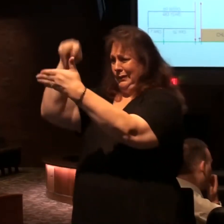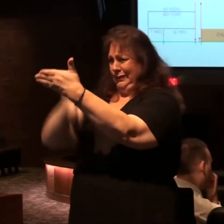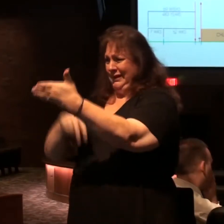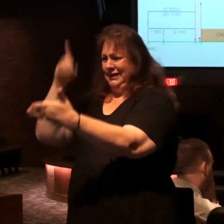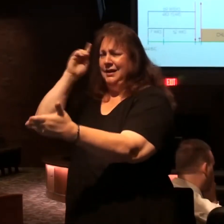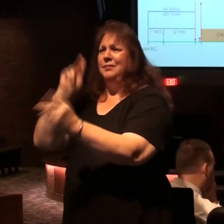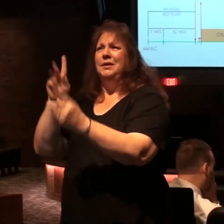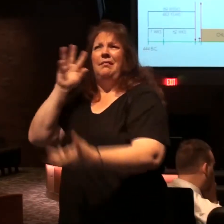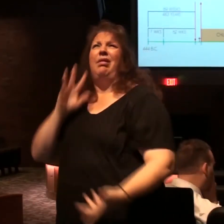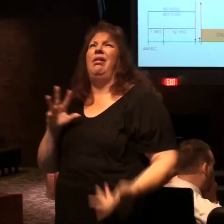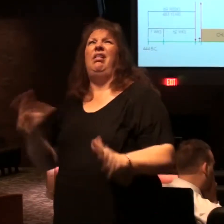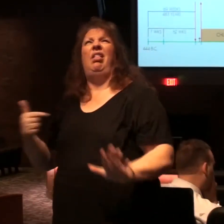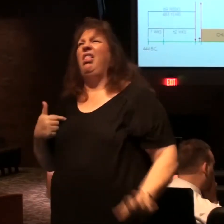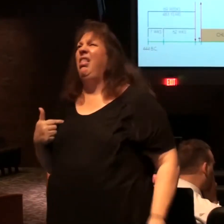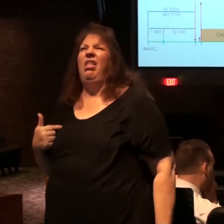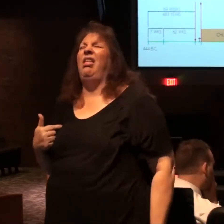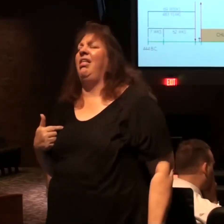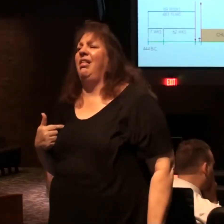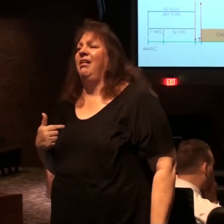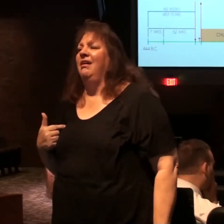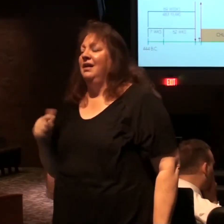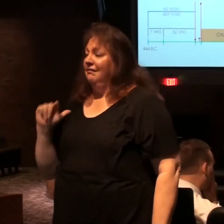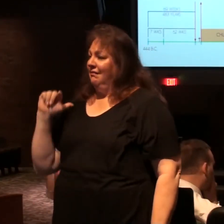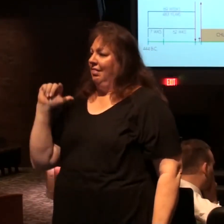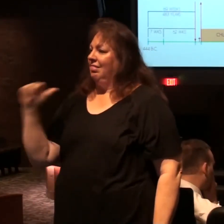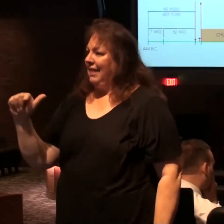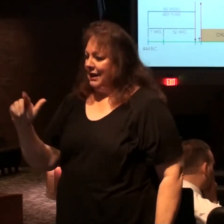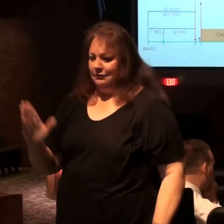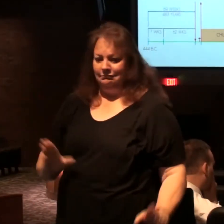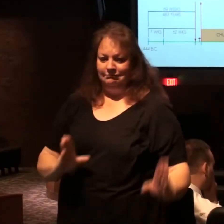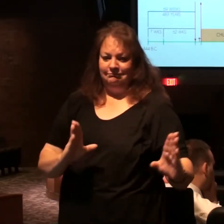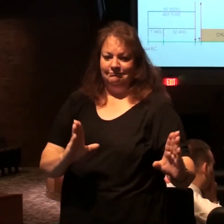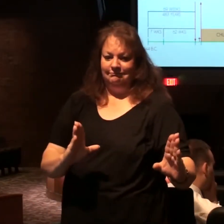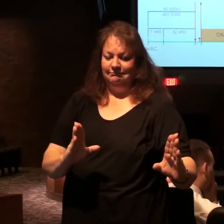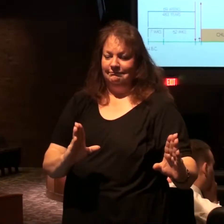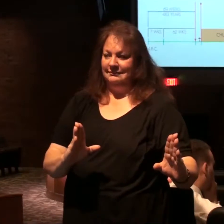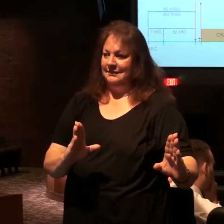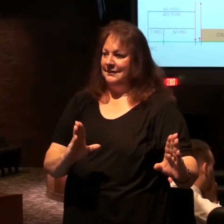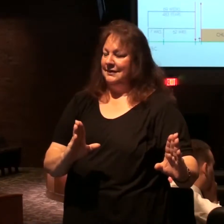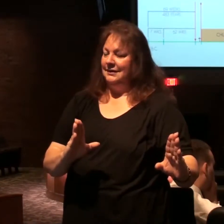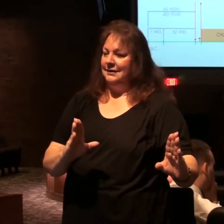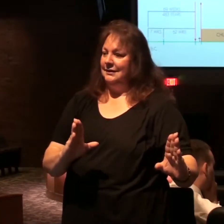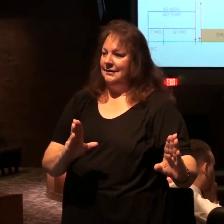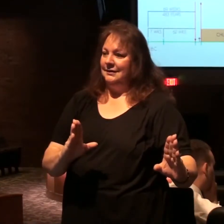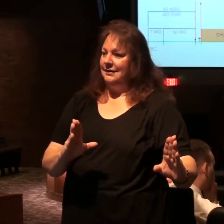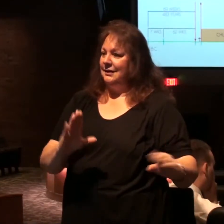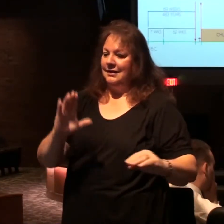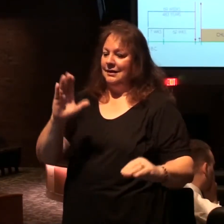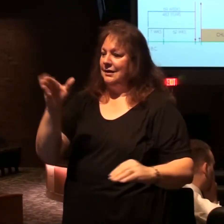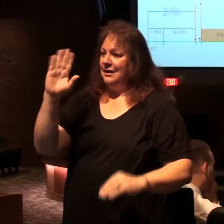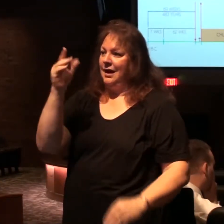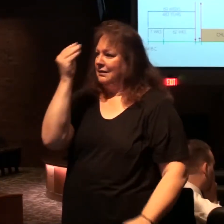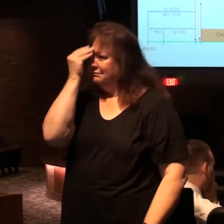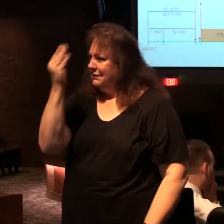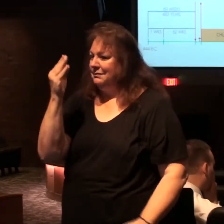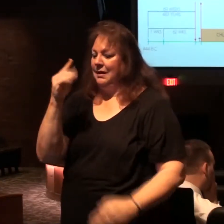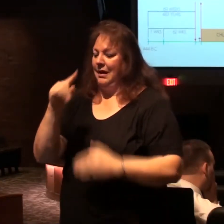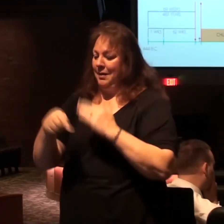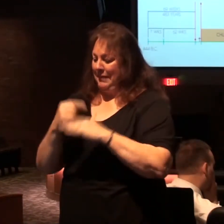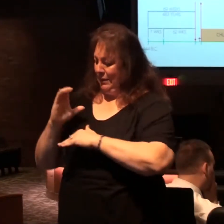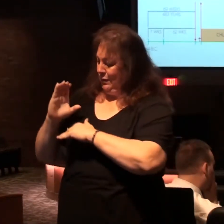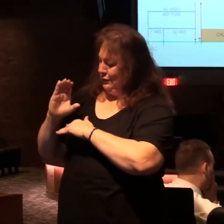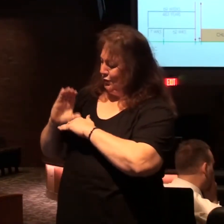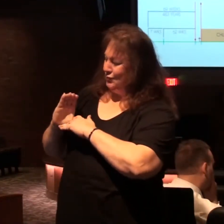people get confused the later revelation didn't God hadn't revealed the church so